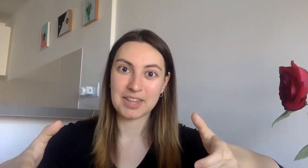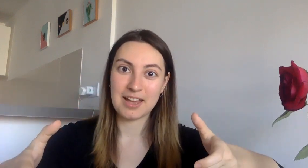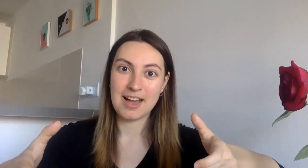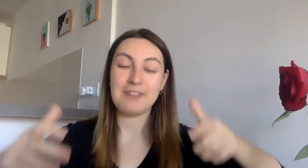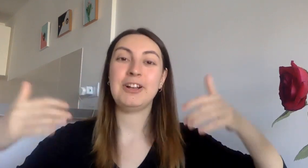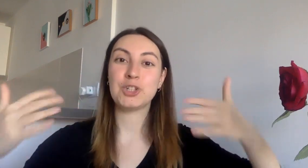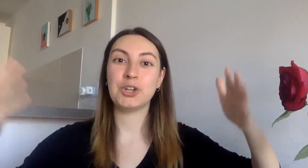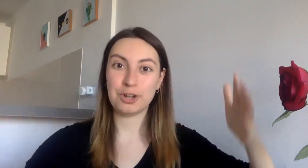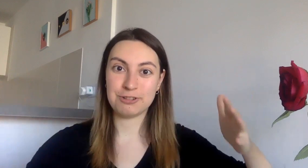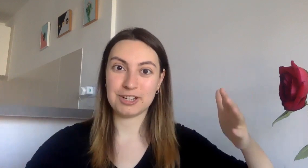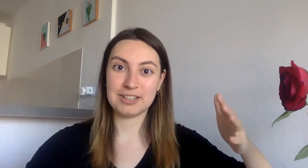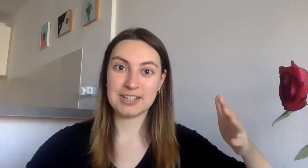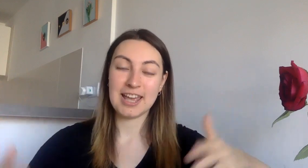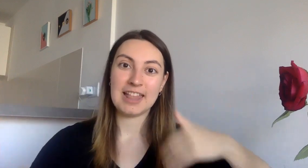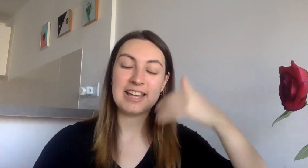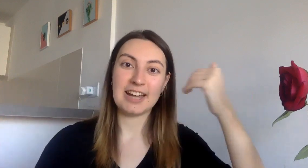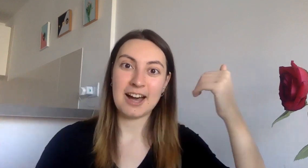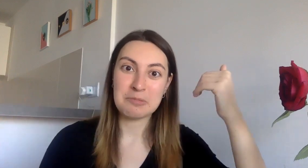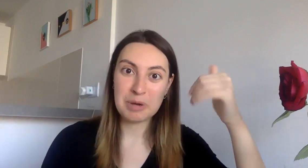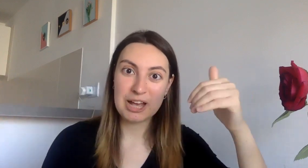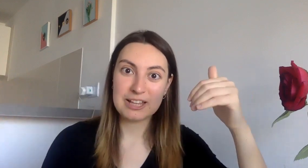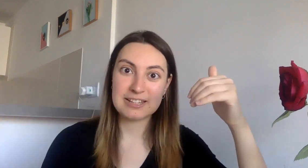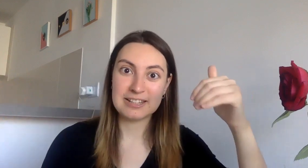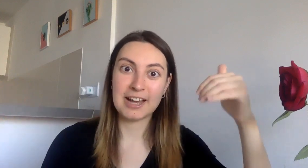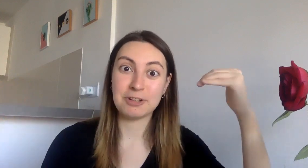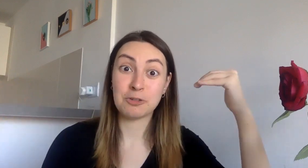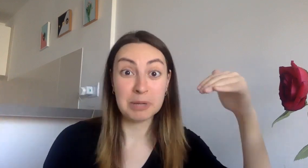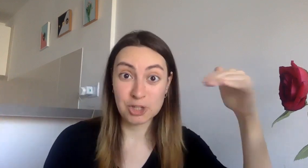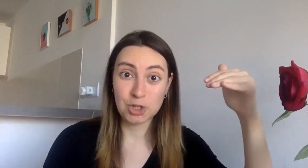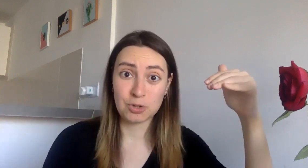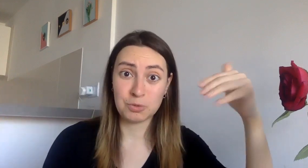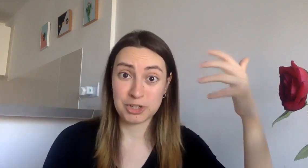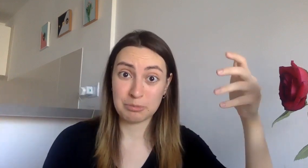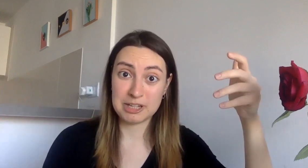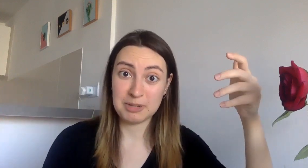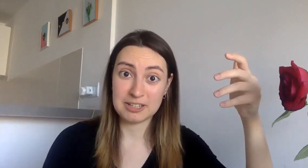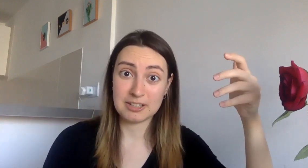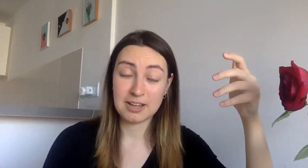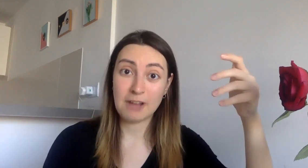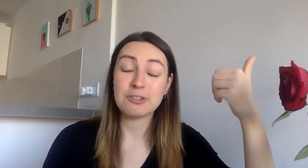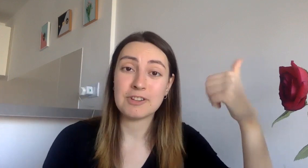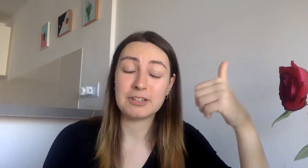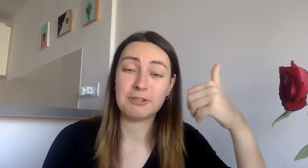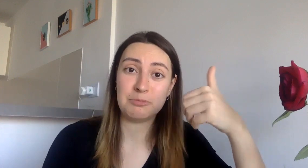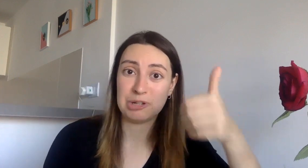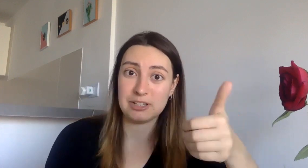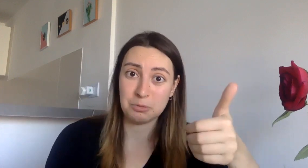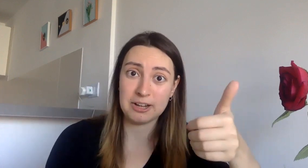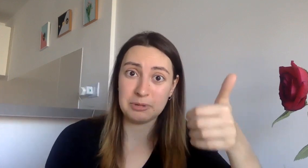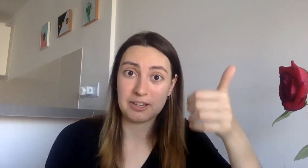i felt so confident that i passed at the level of b2 which is up intermediate i was quite impressed as well because